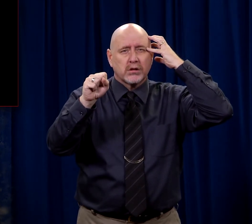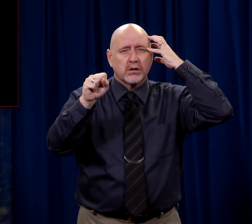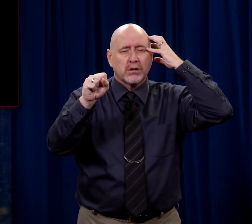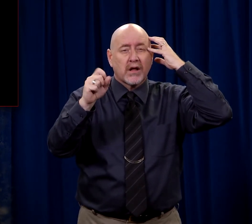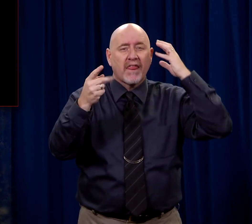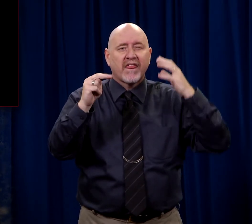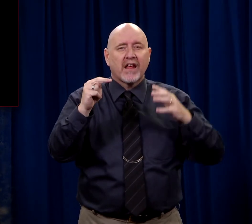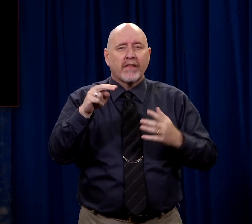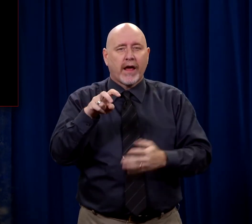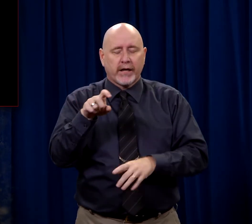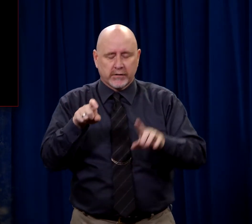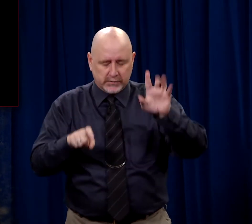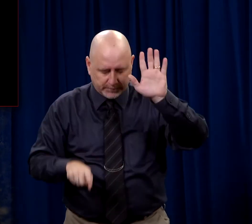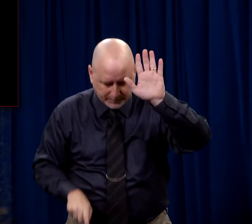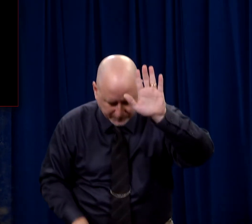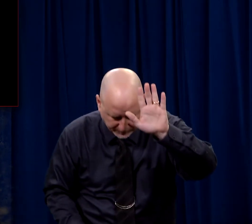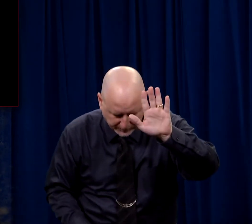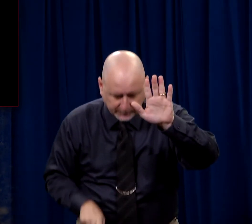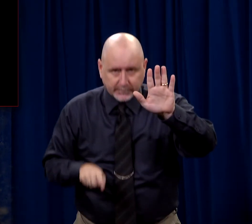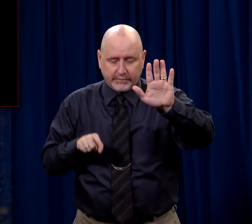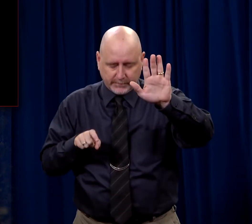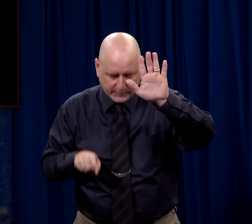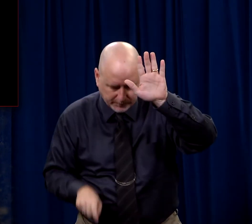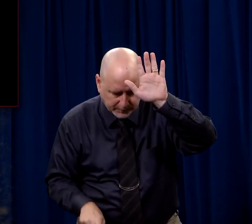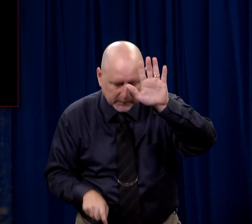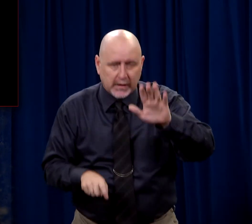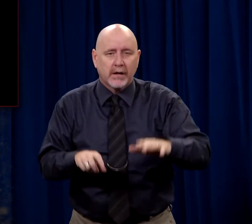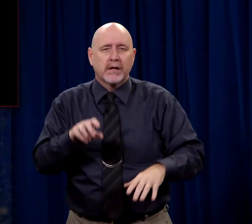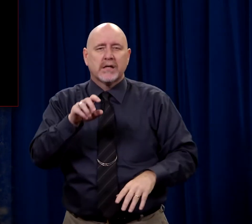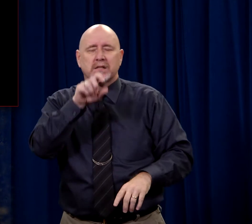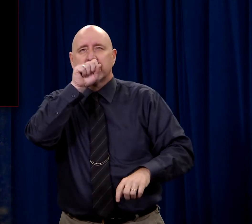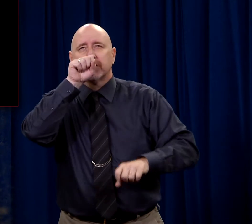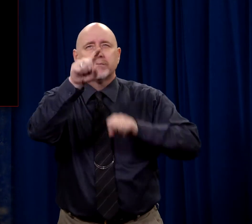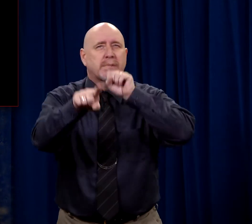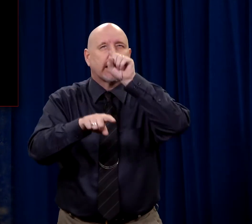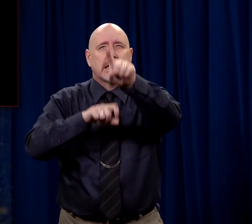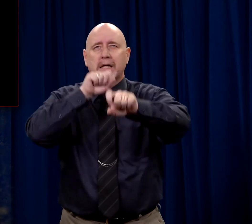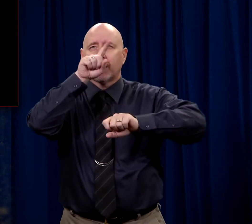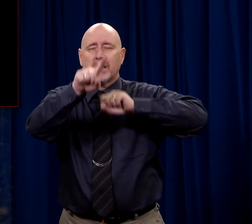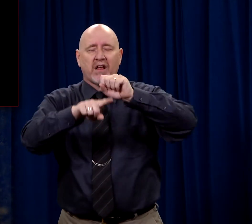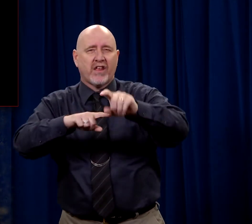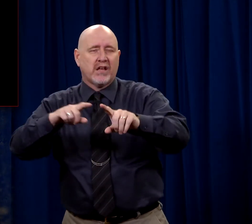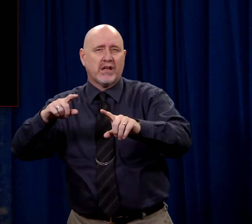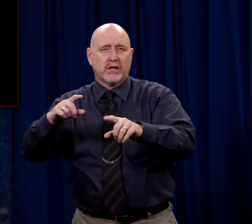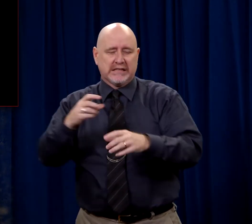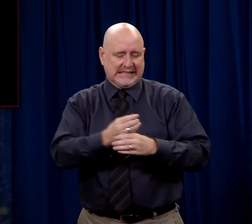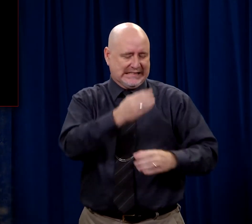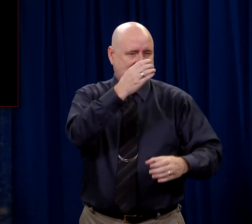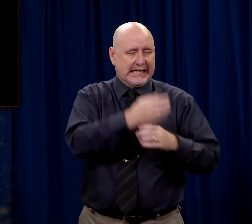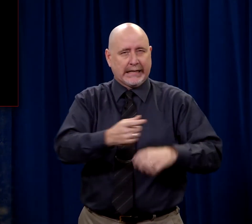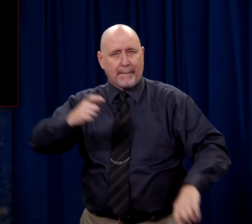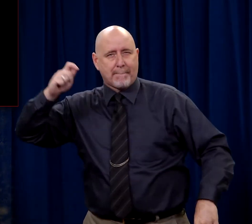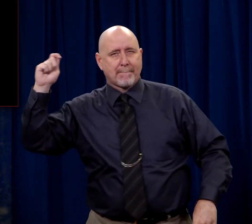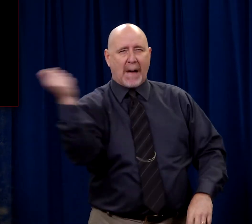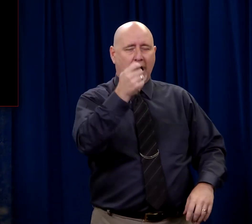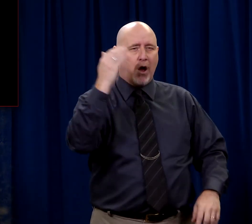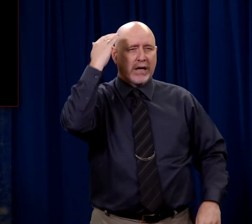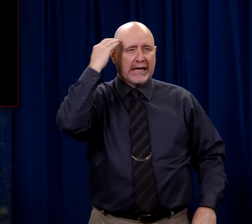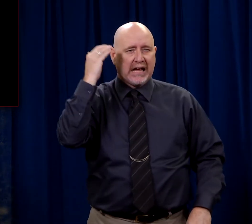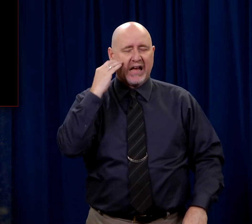bowed to him and they spit on him and they strike him on the head with a stick and they say,